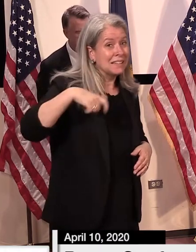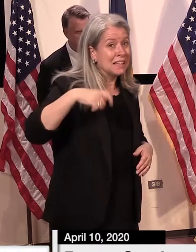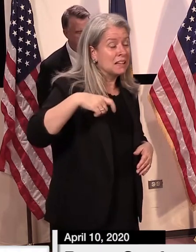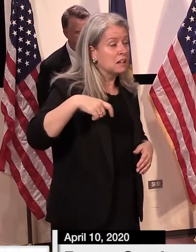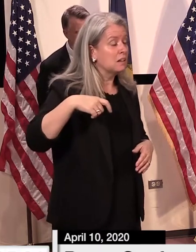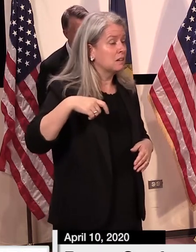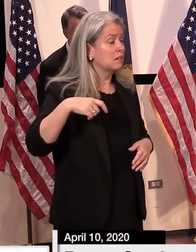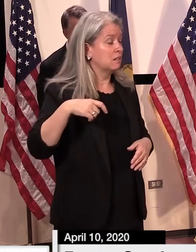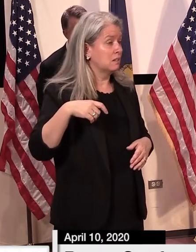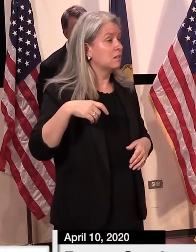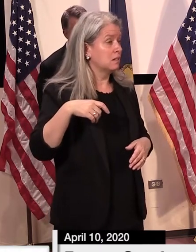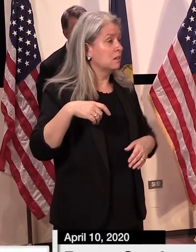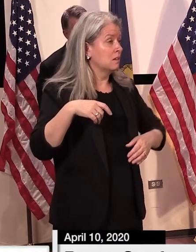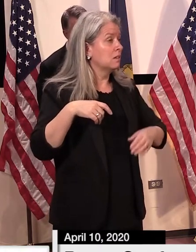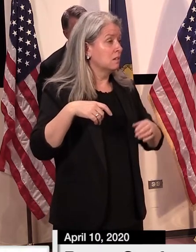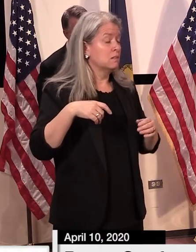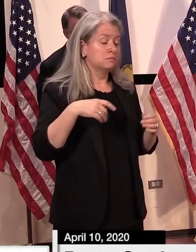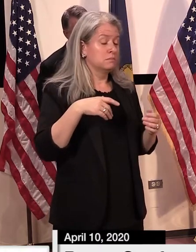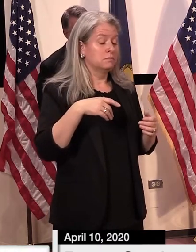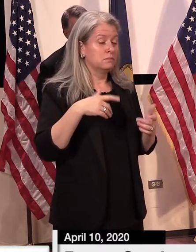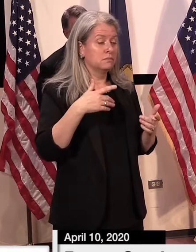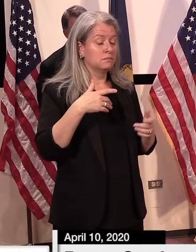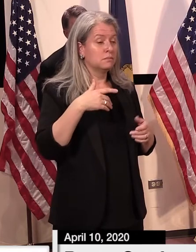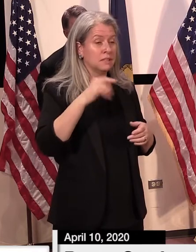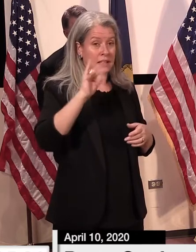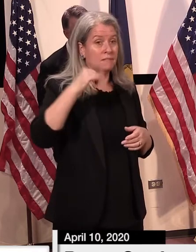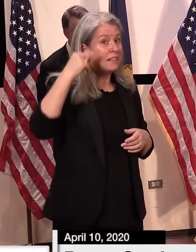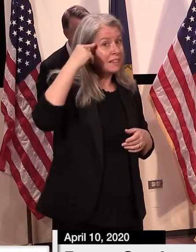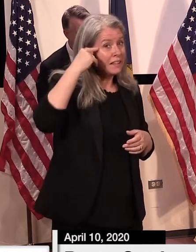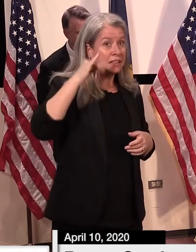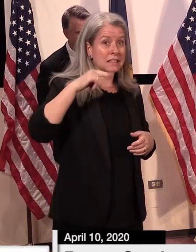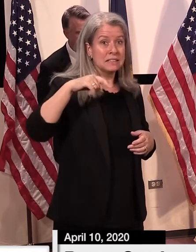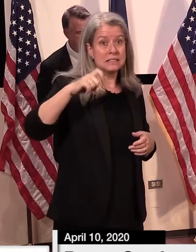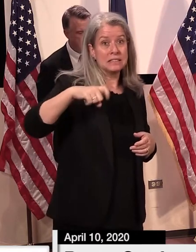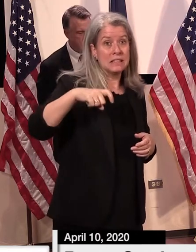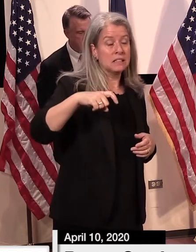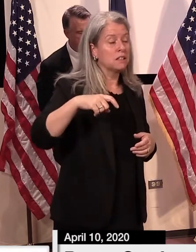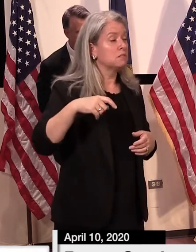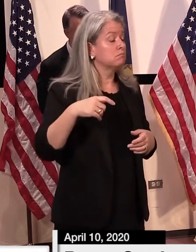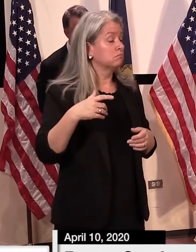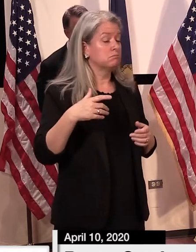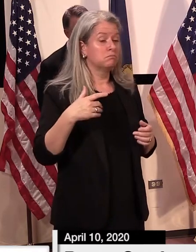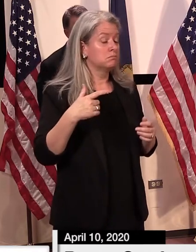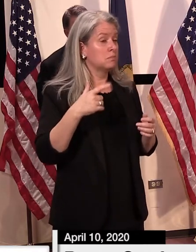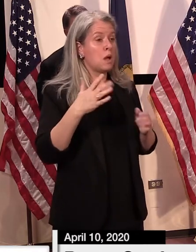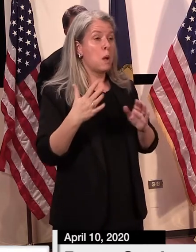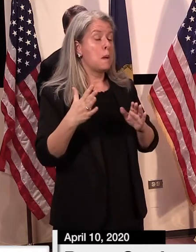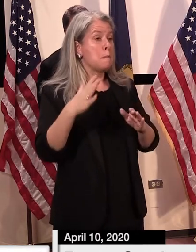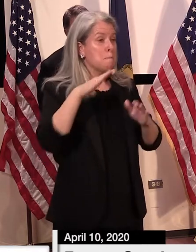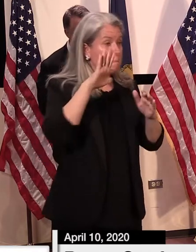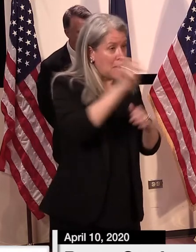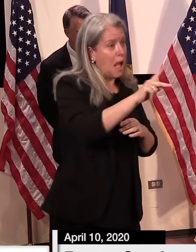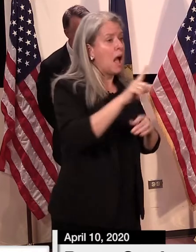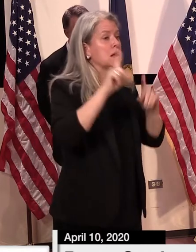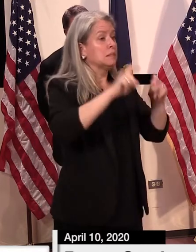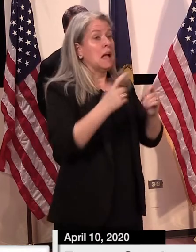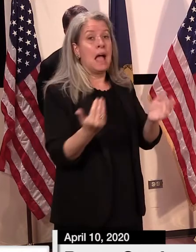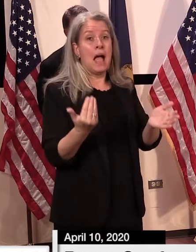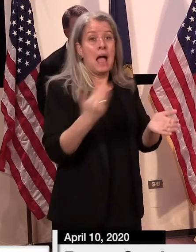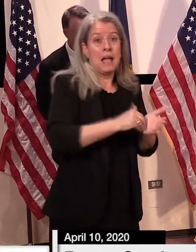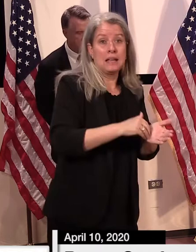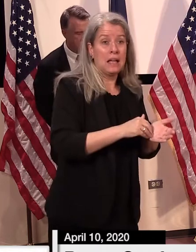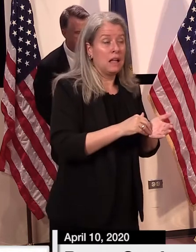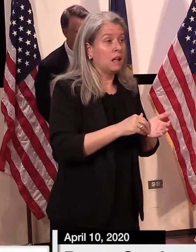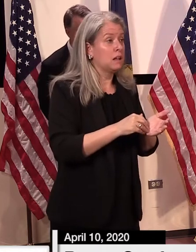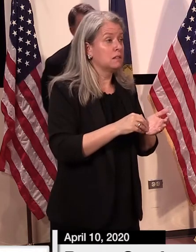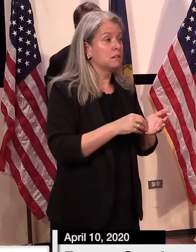this, or forecasted this the other day, that if we feel it's necessary to go back in there within